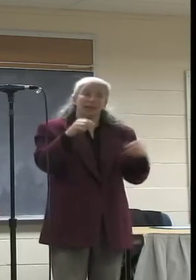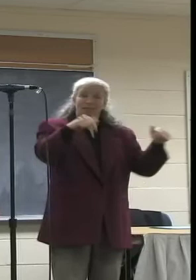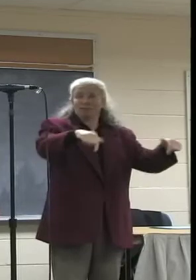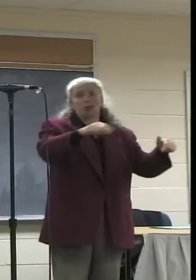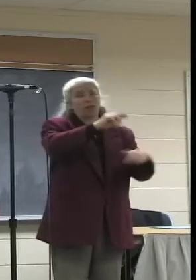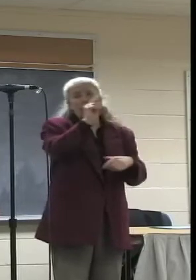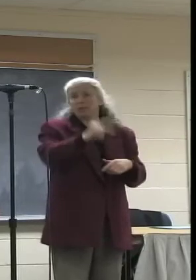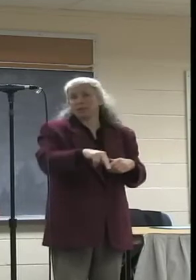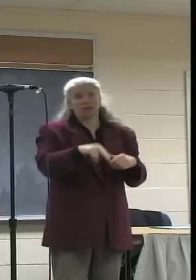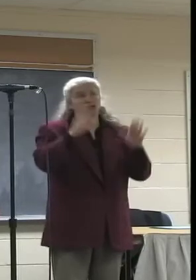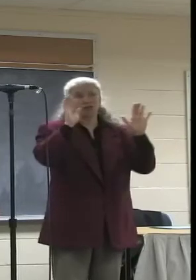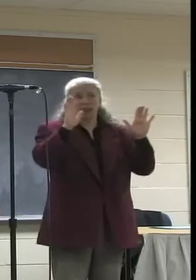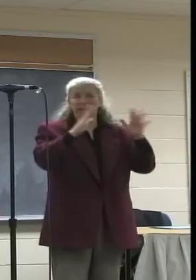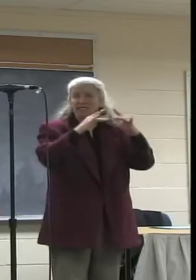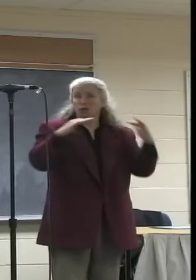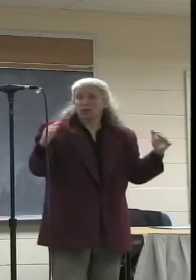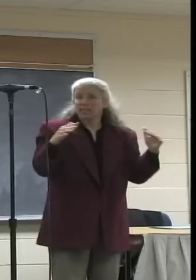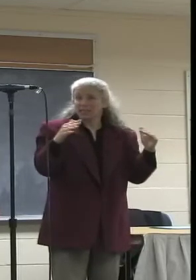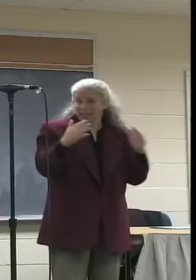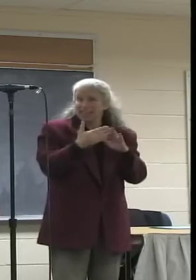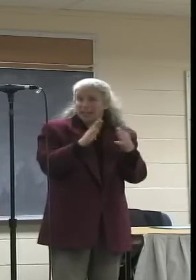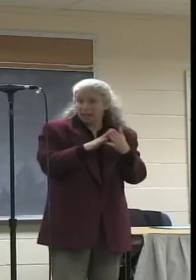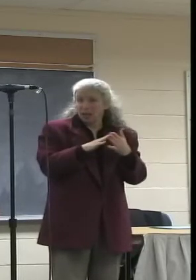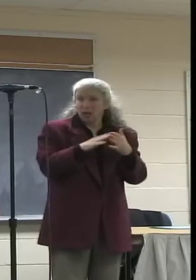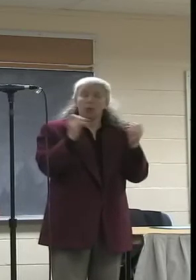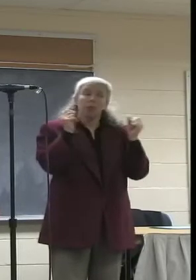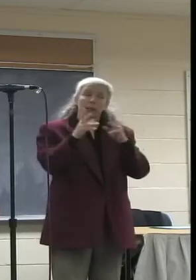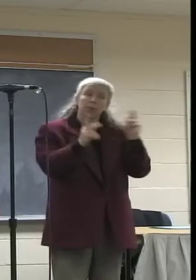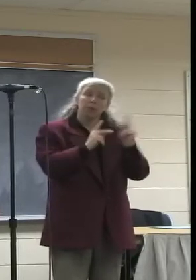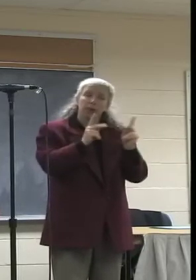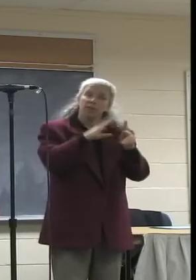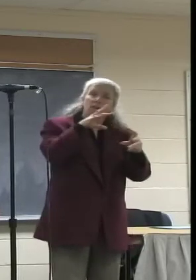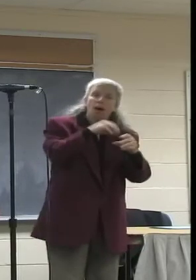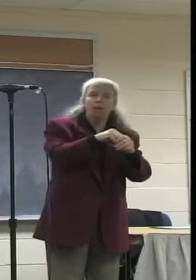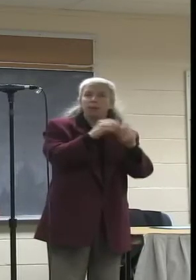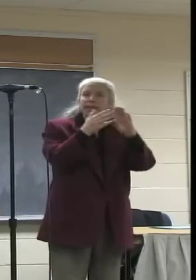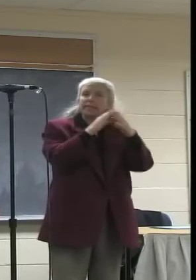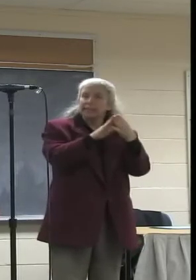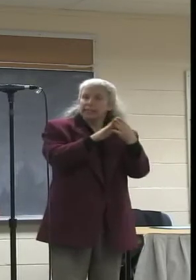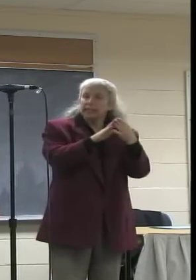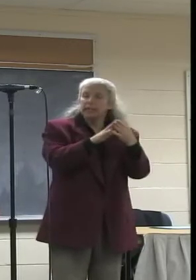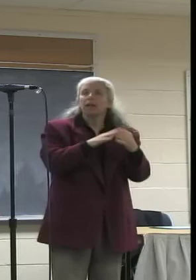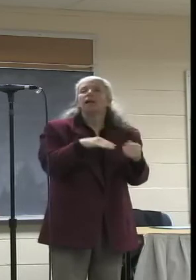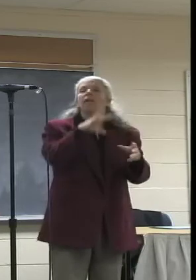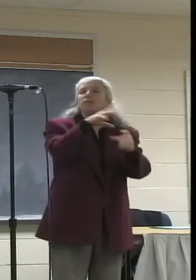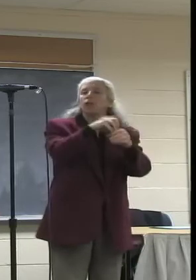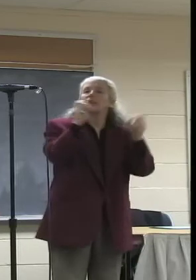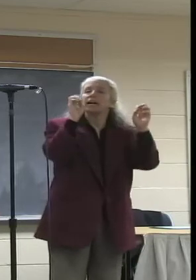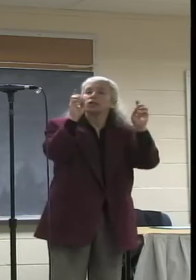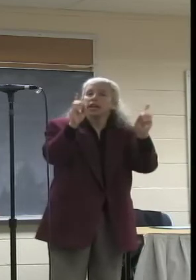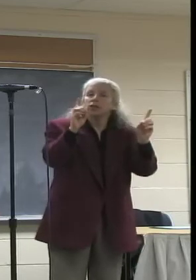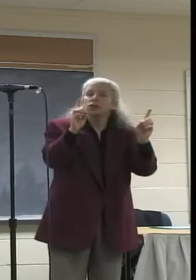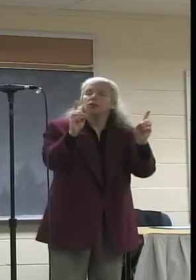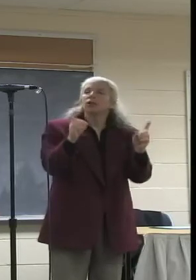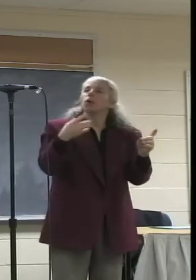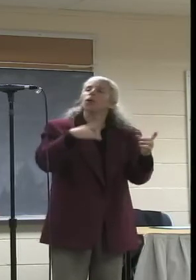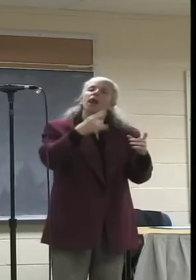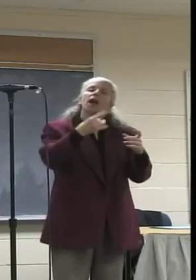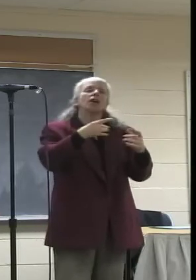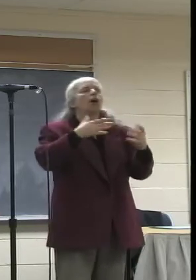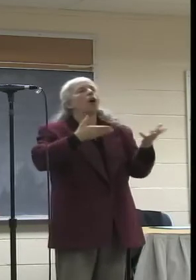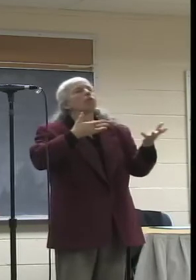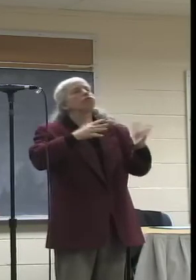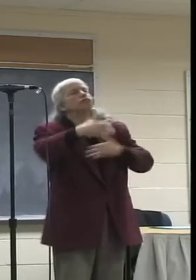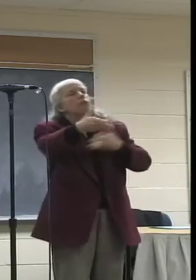that is deeply committed to the highest levels of civic engagement, public education, open and participatory